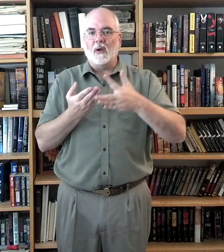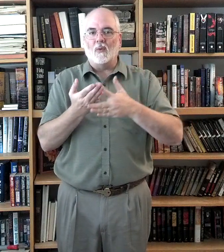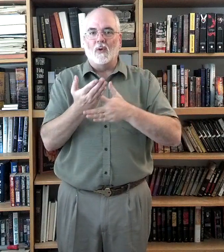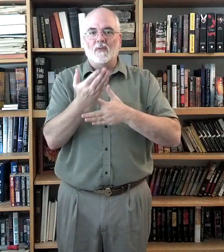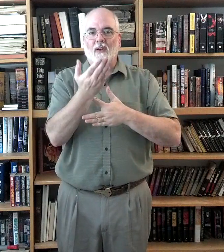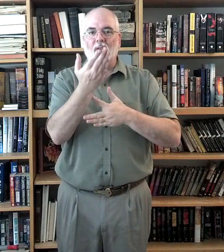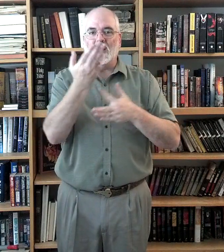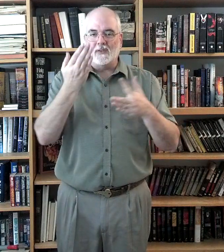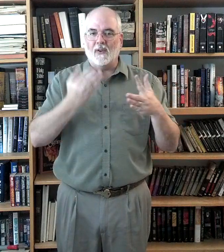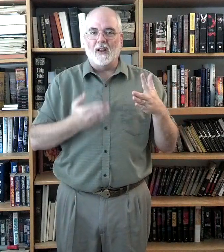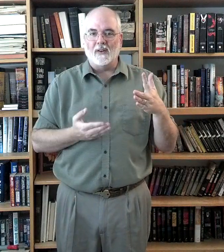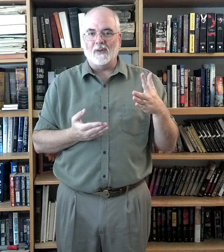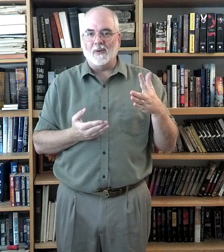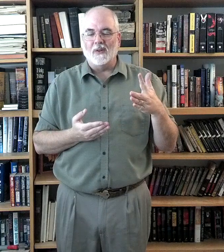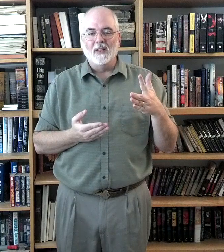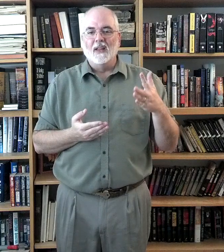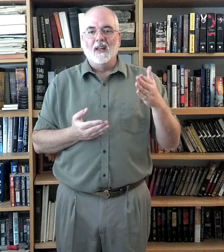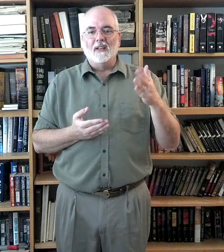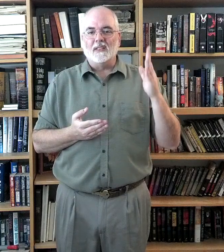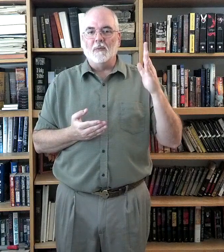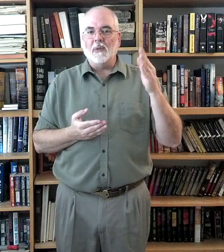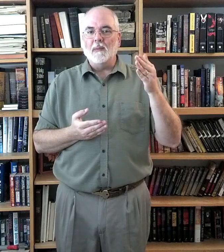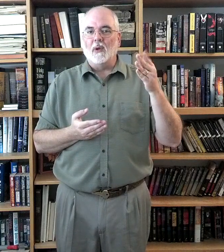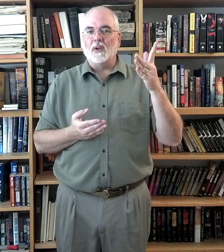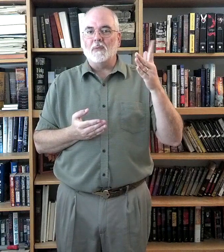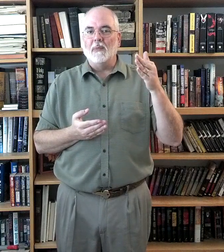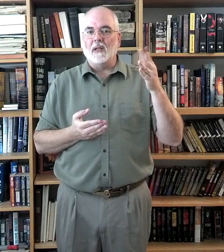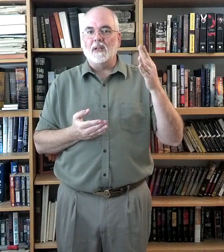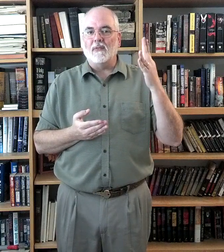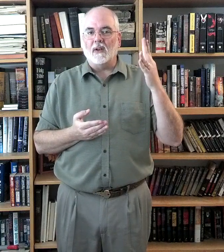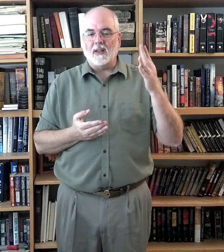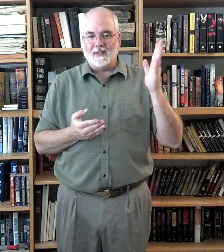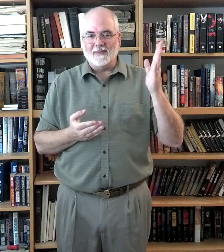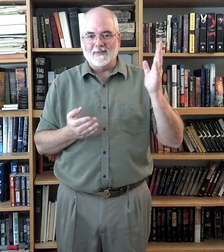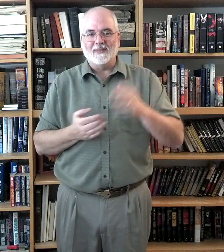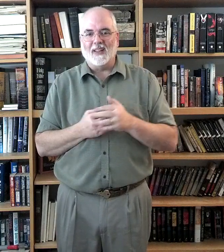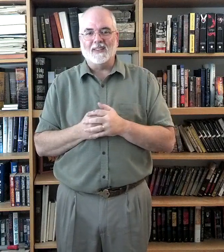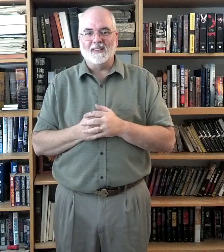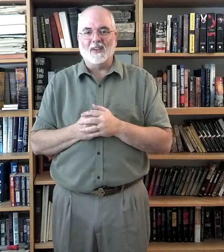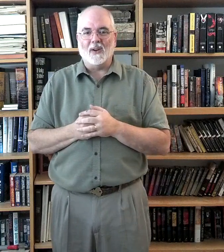with one finger, that's fine too. Some people are just built differently. All right?